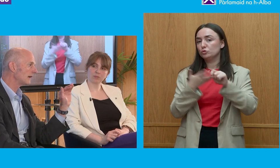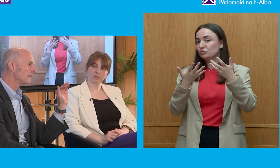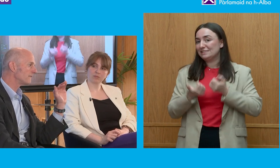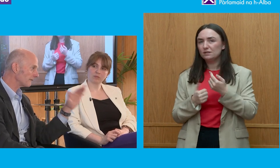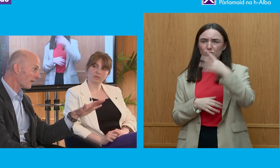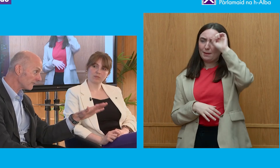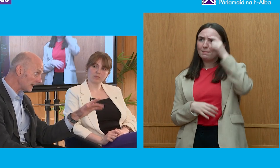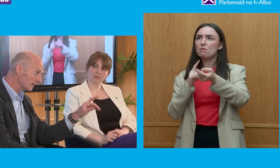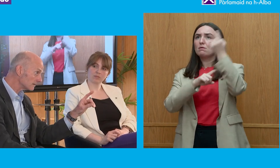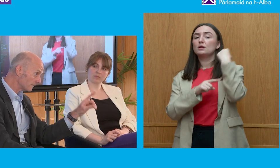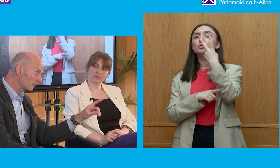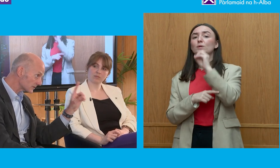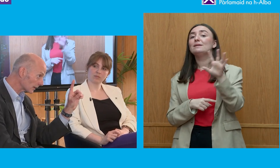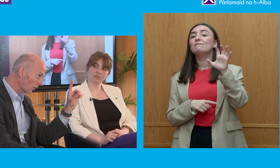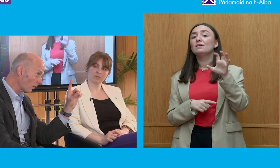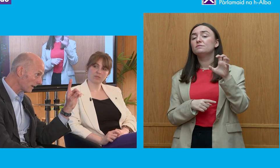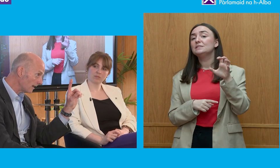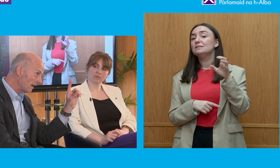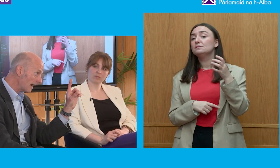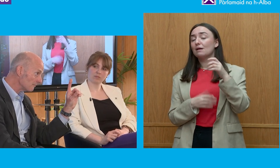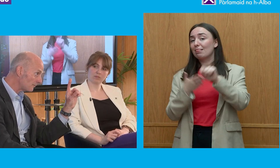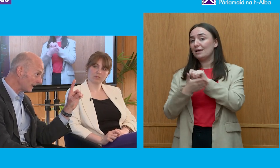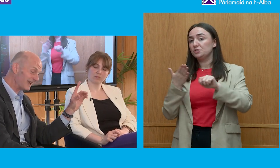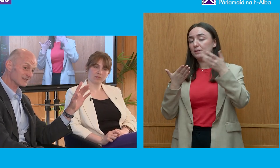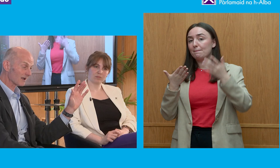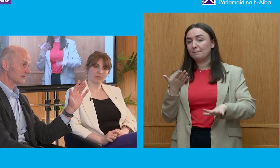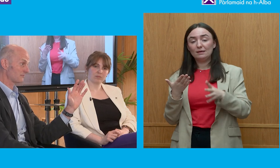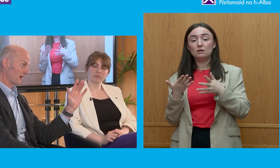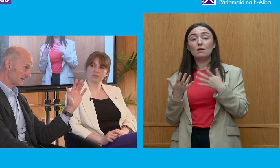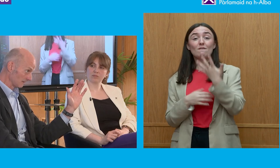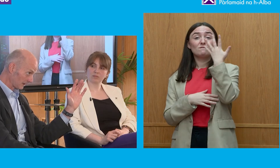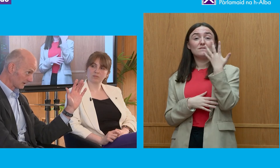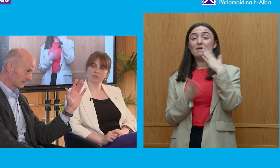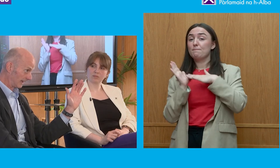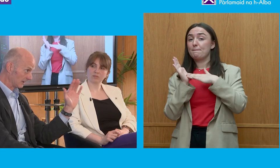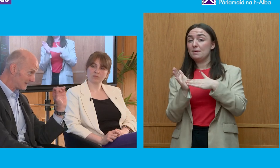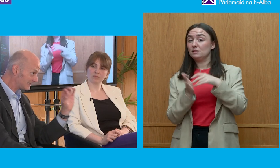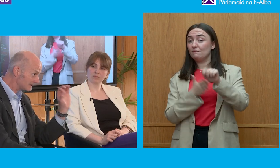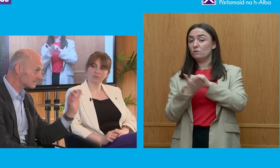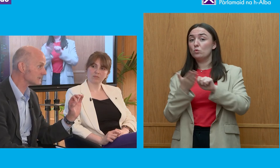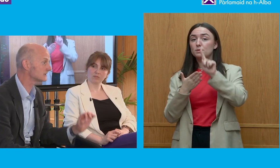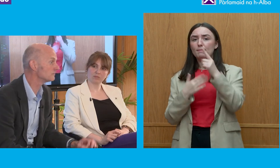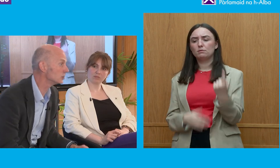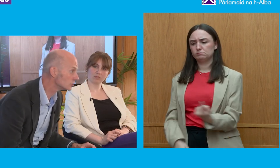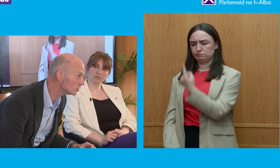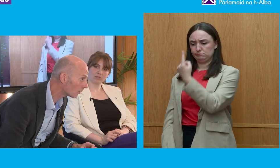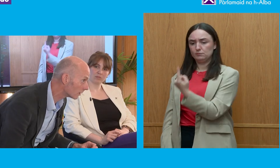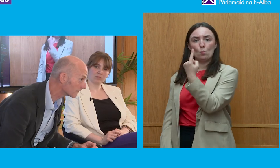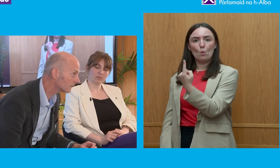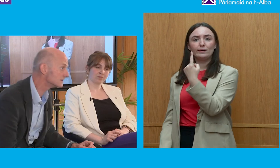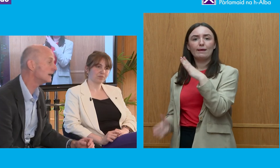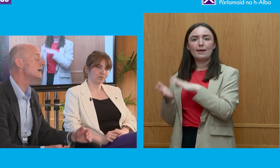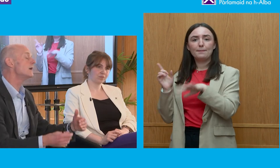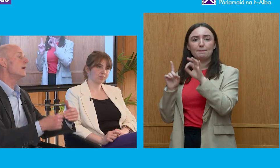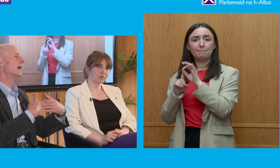it they got 5 million votes they got one MP it's hardly surprising if people are saying this is a system that does not